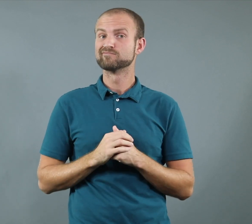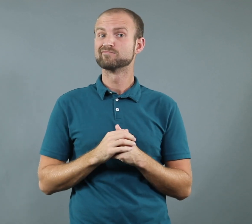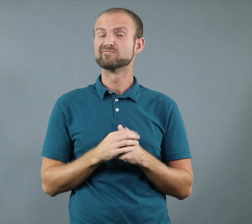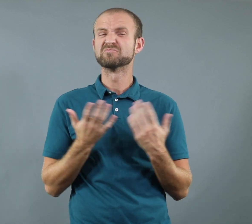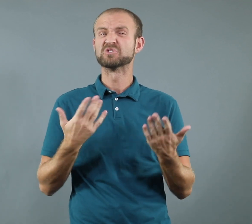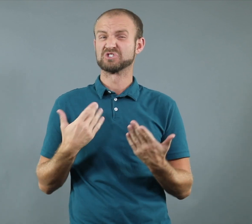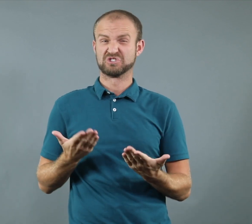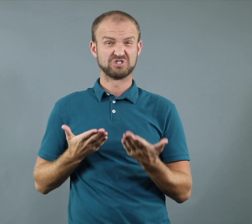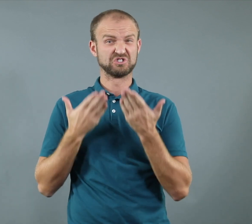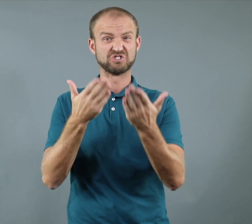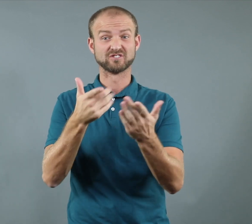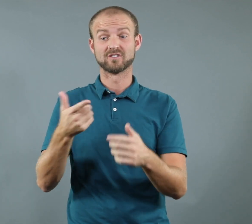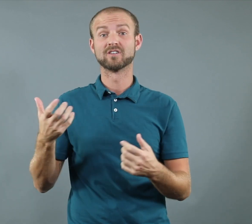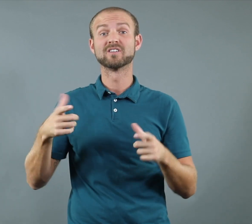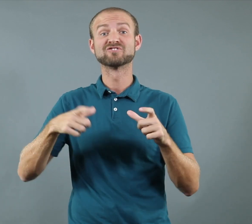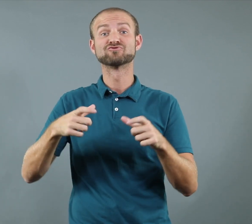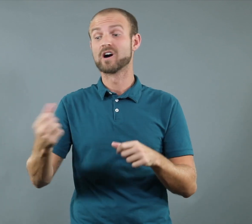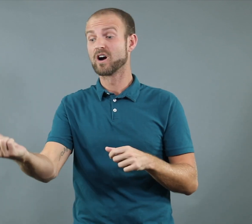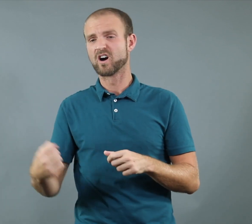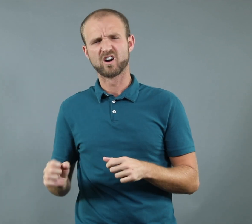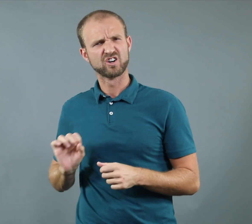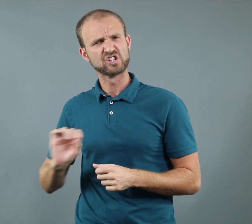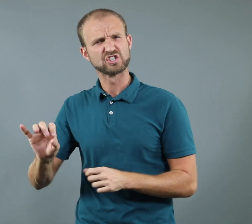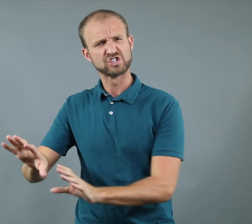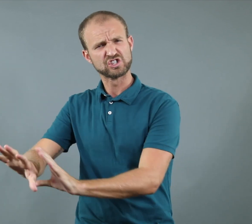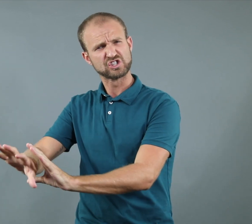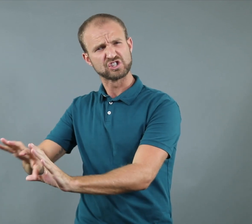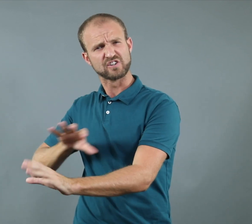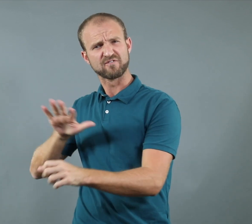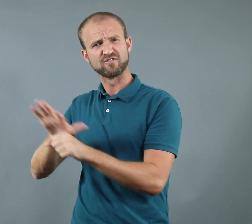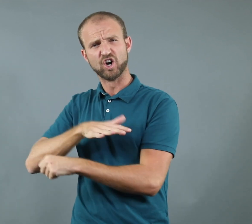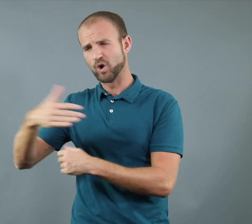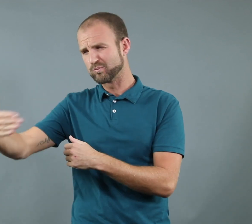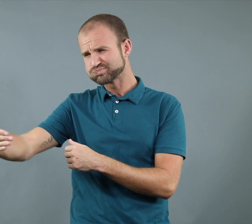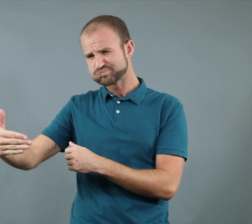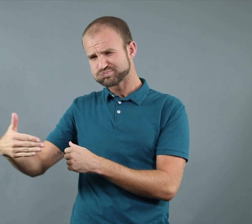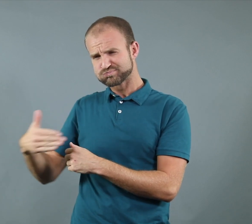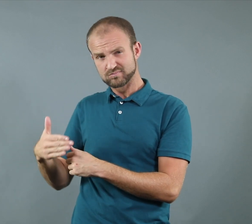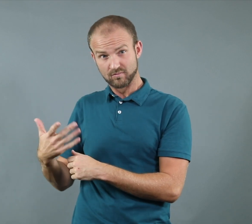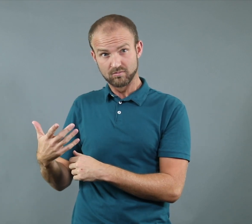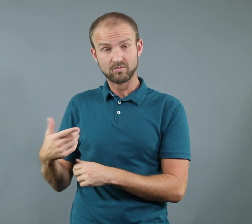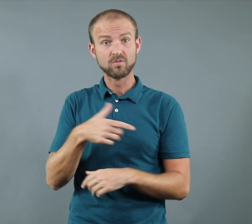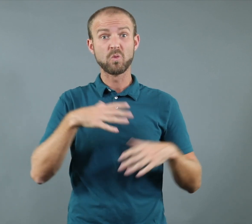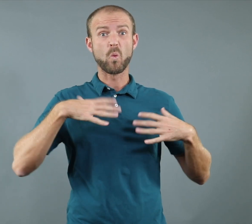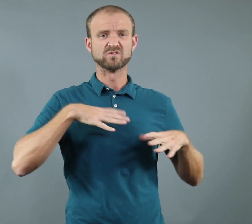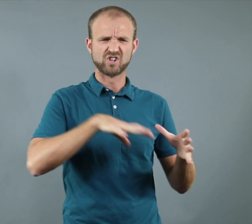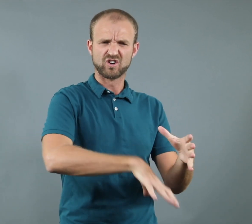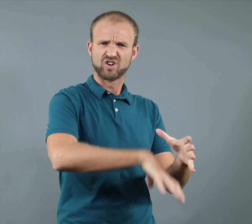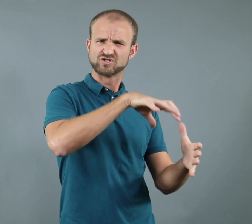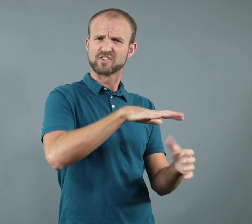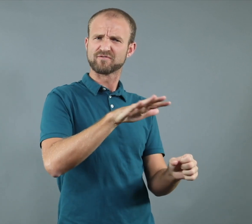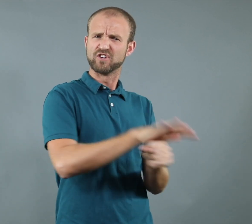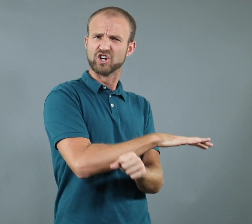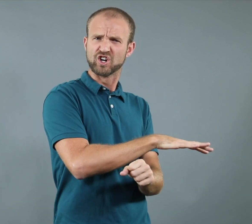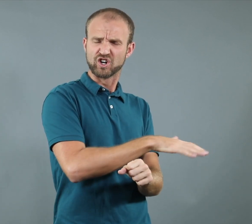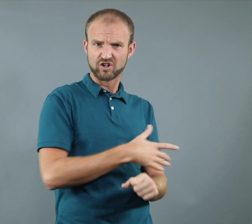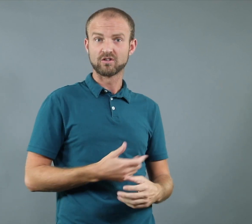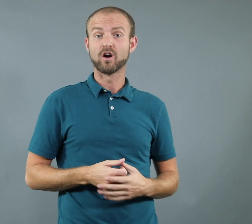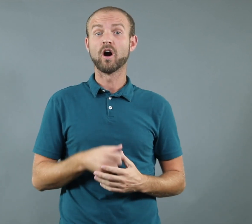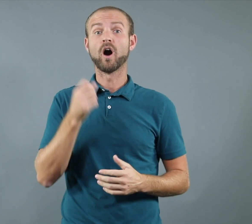It is suggested that you wait until you have a full load of dishes or clothes and wash